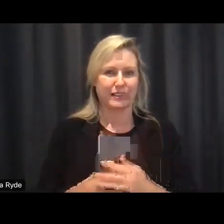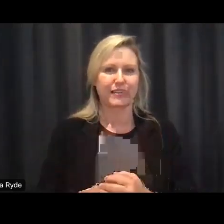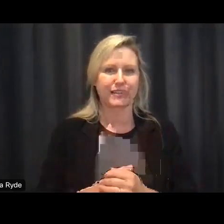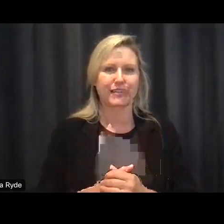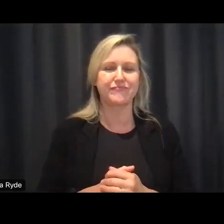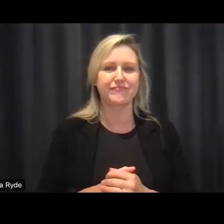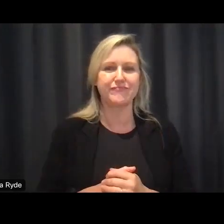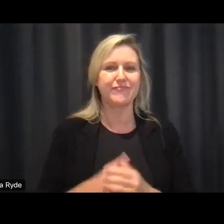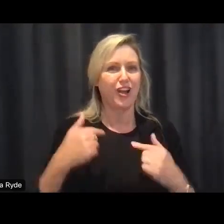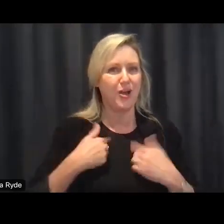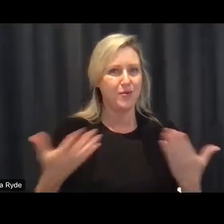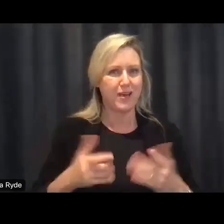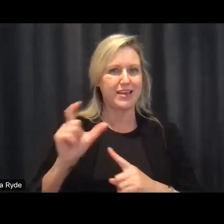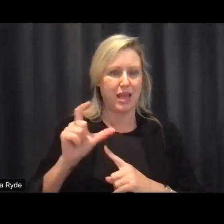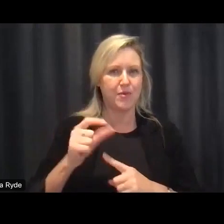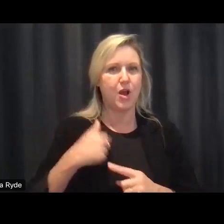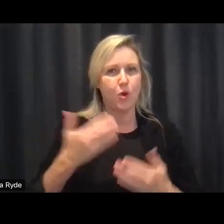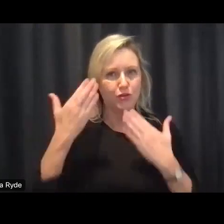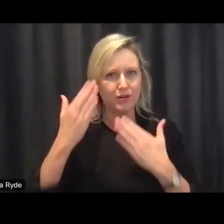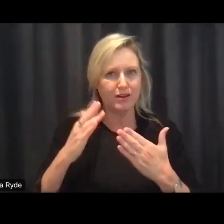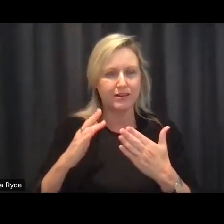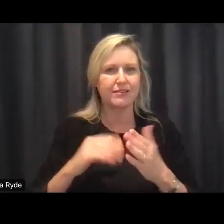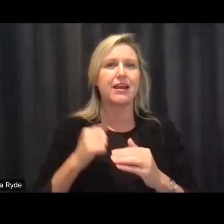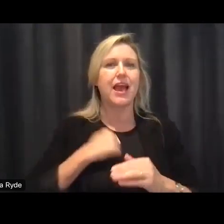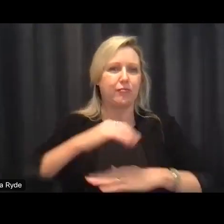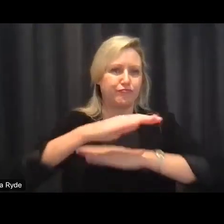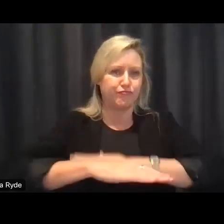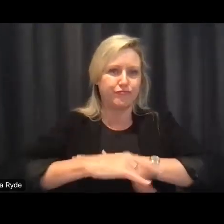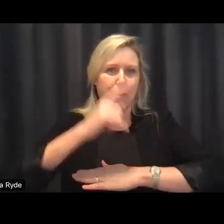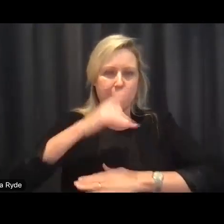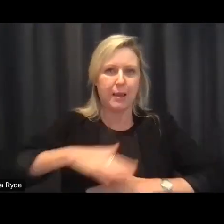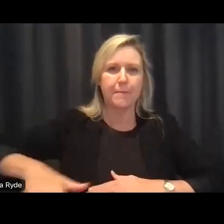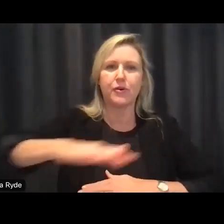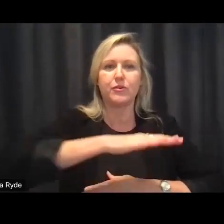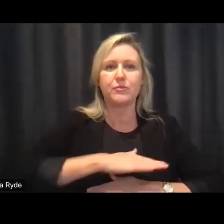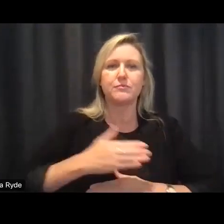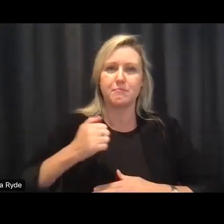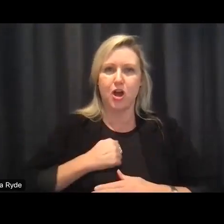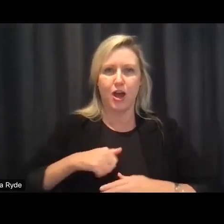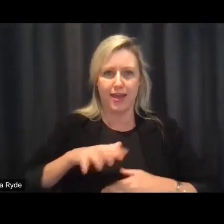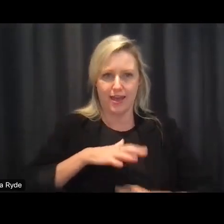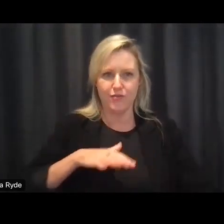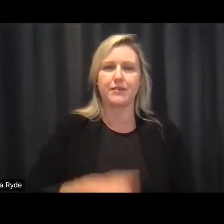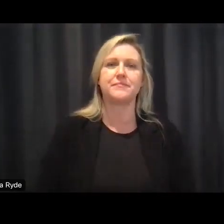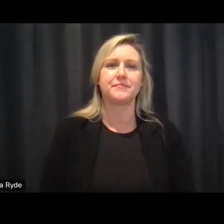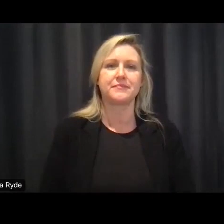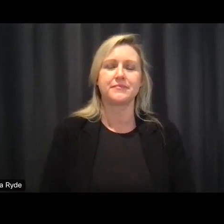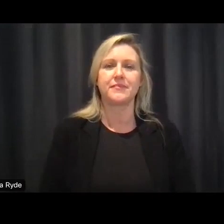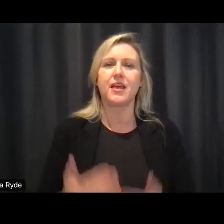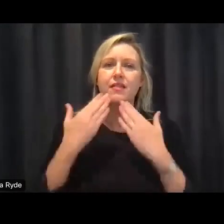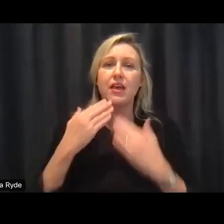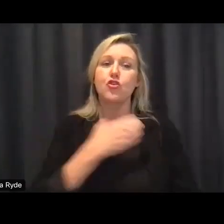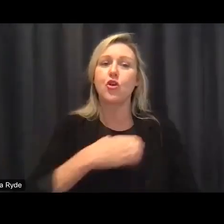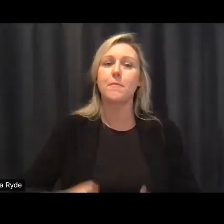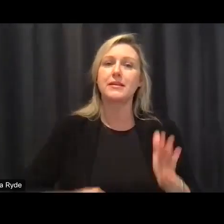so i want to pay my respects to the nanawal and nambri peoples on whose land i'm sitting and i want to thank minister shorton for